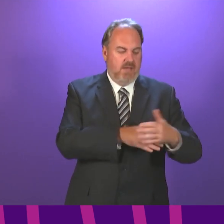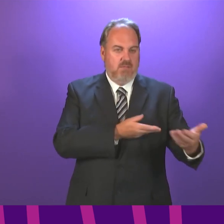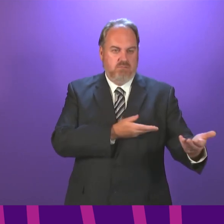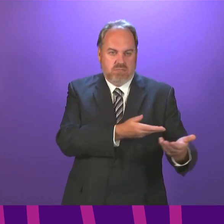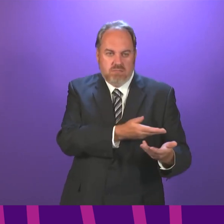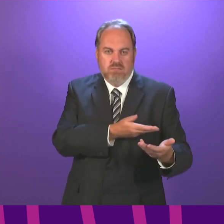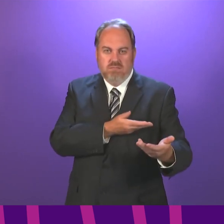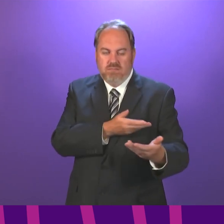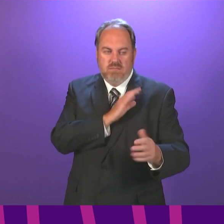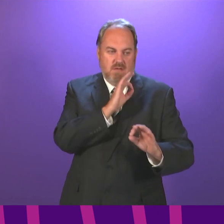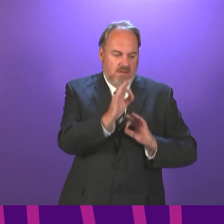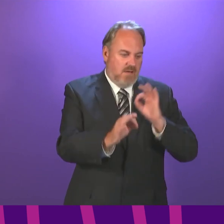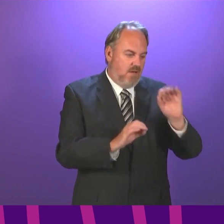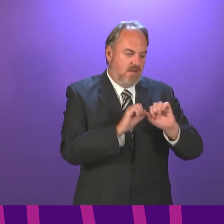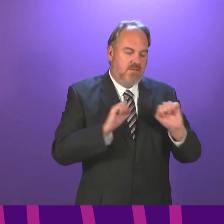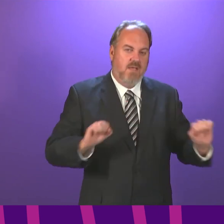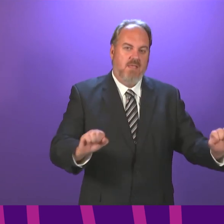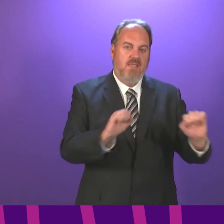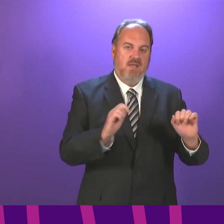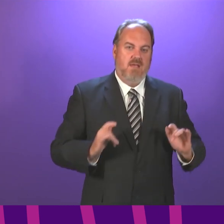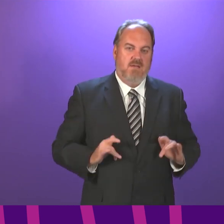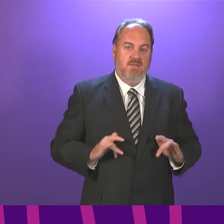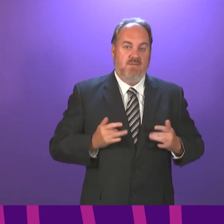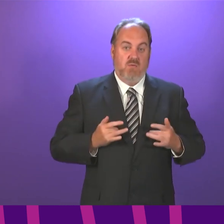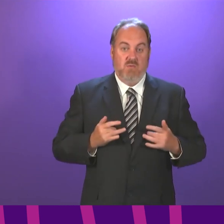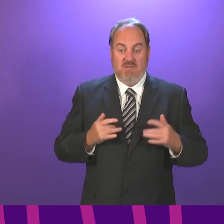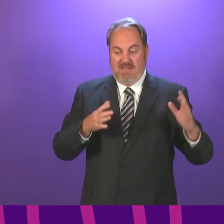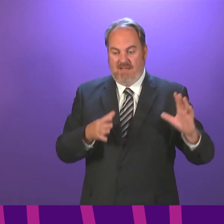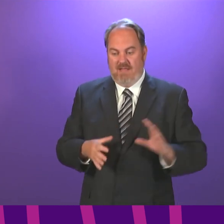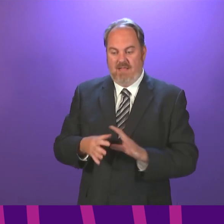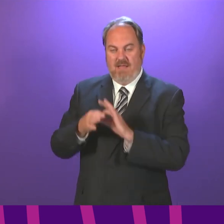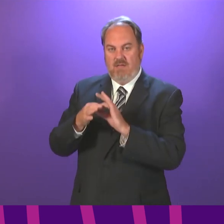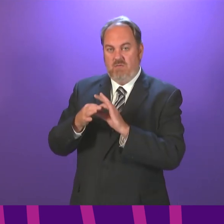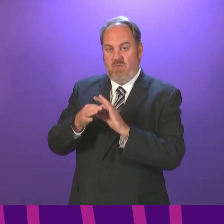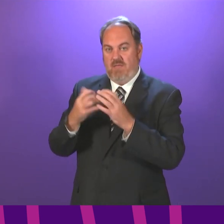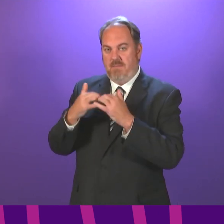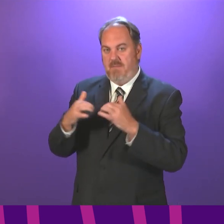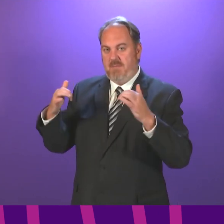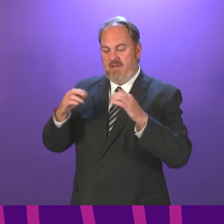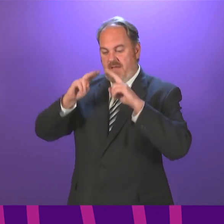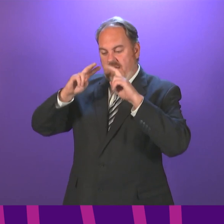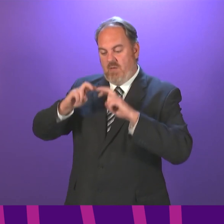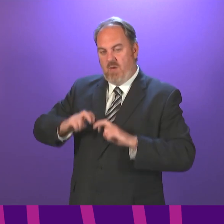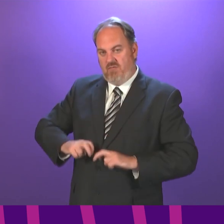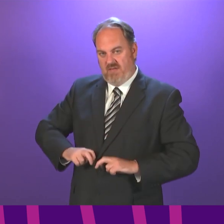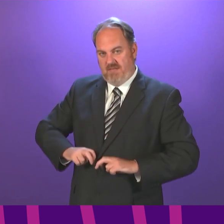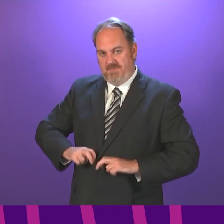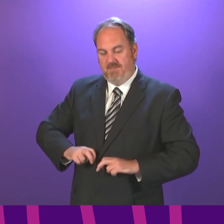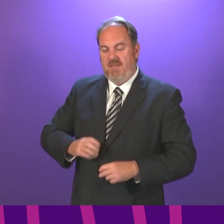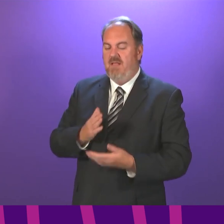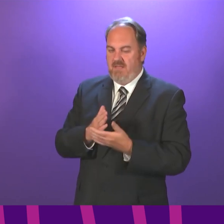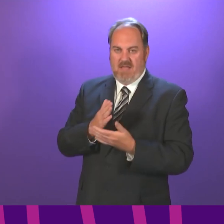aspects of establishing a public inquiry, the remit in particular, and to be front and centre of any public inquiry as it